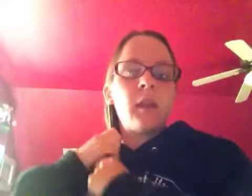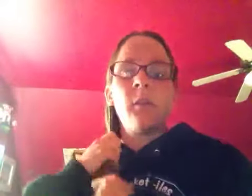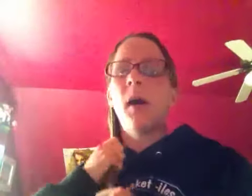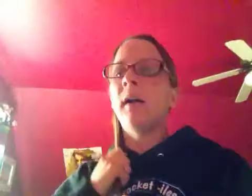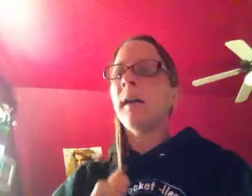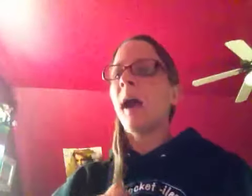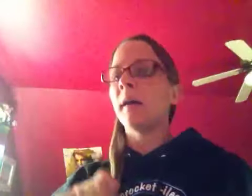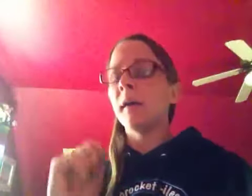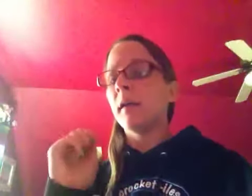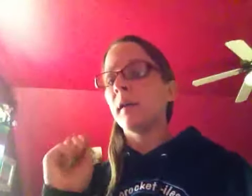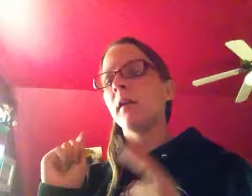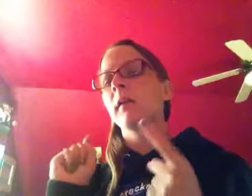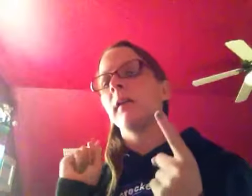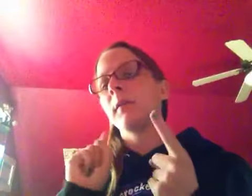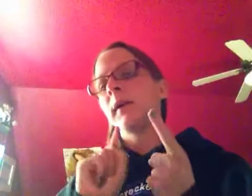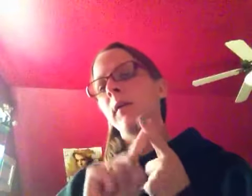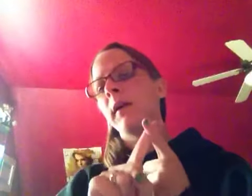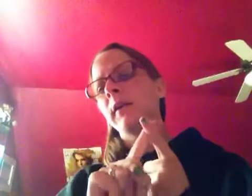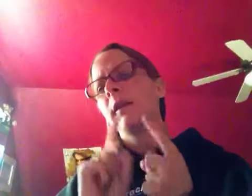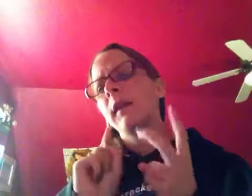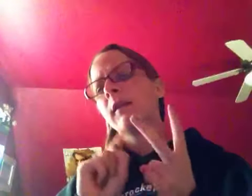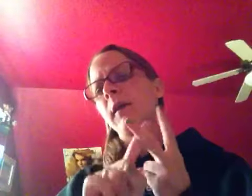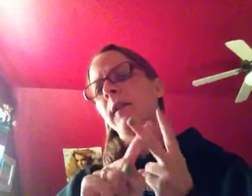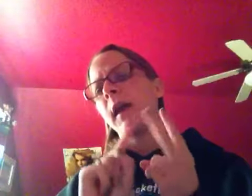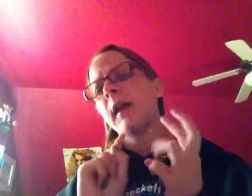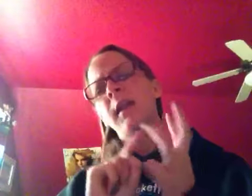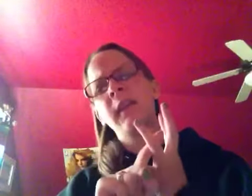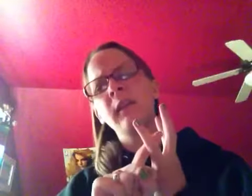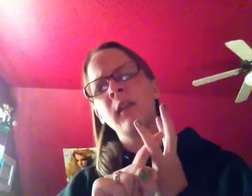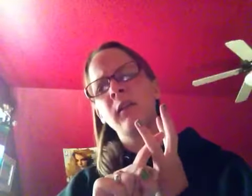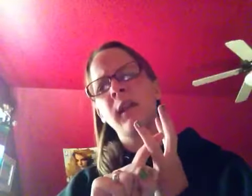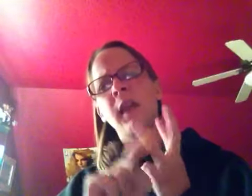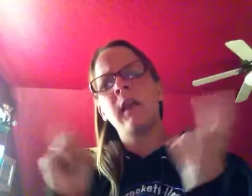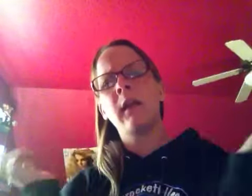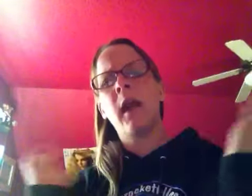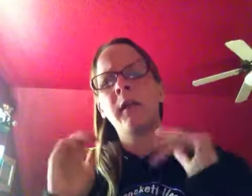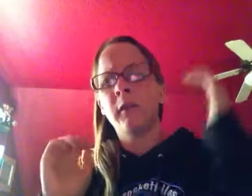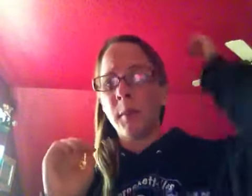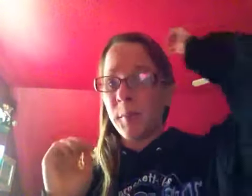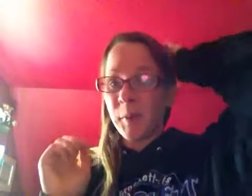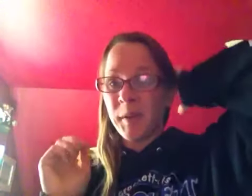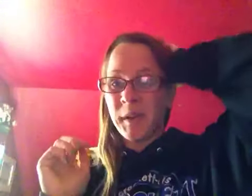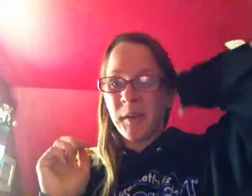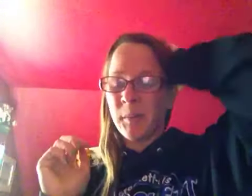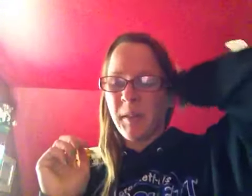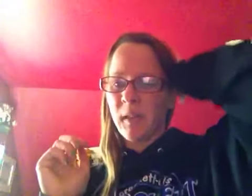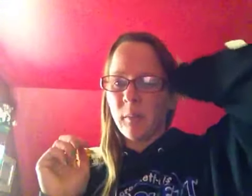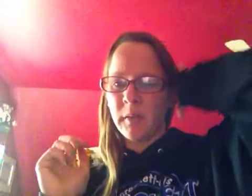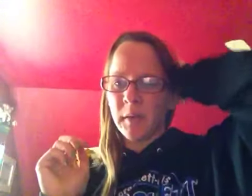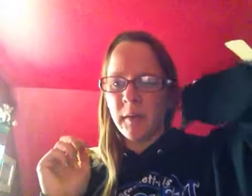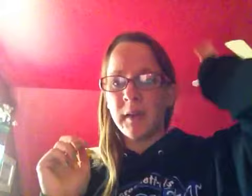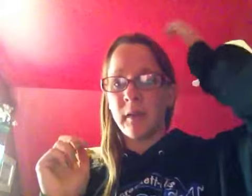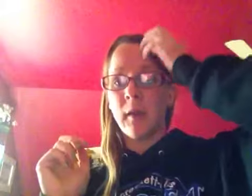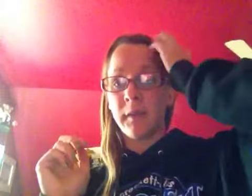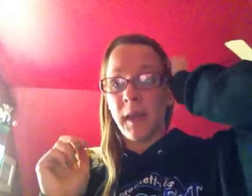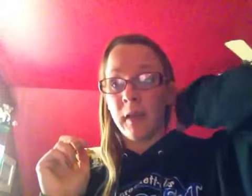small yeah so there's one in Walnut Creek Lafayette I think San Jose I don't remember where it is besides Walnut Creek and Lafayette